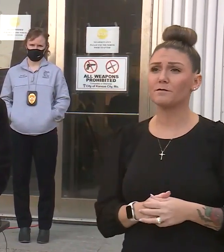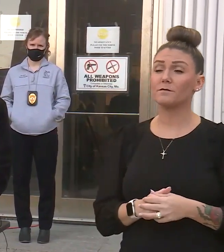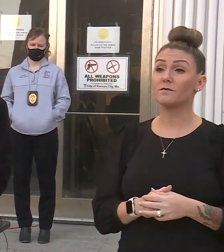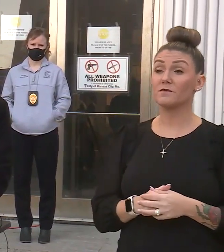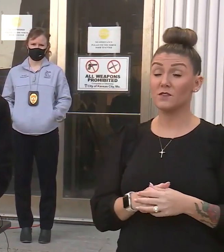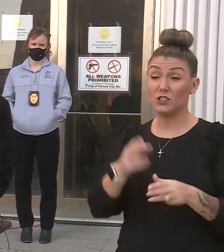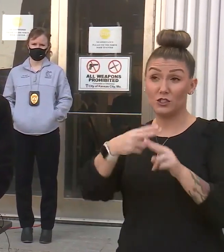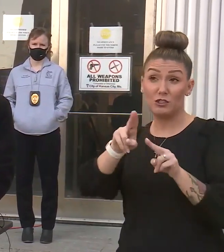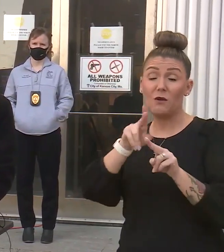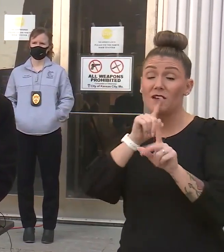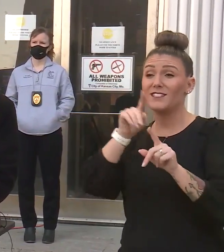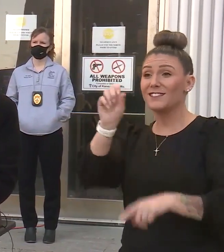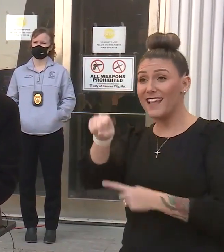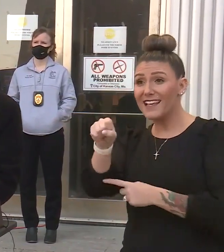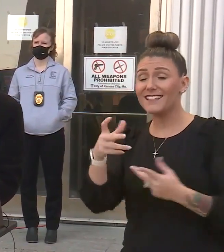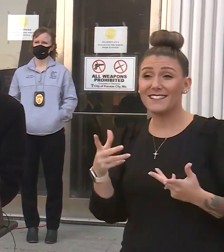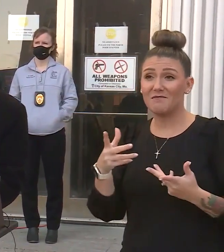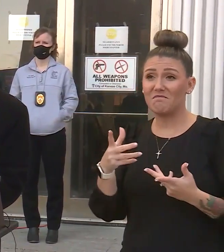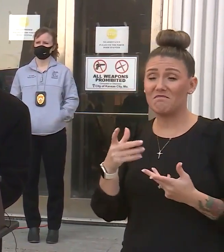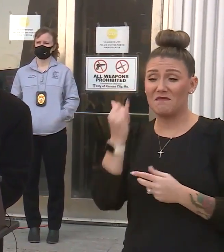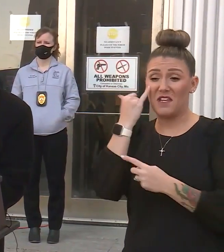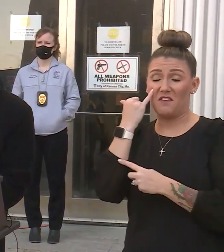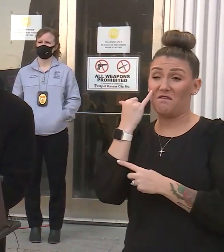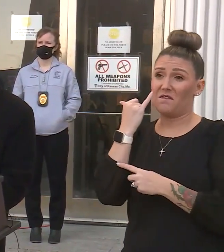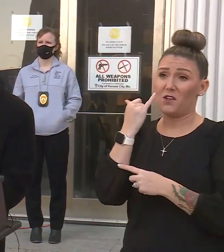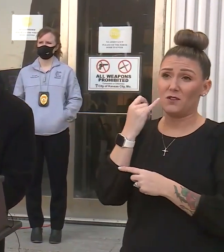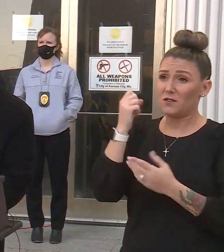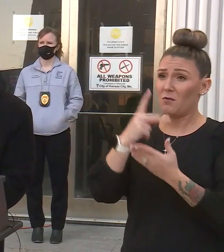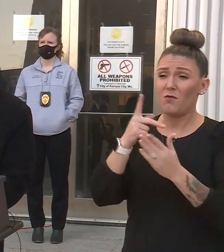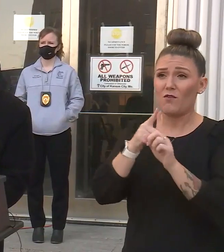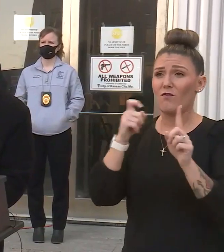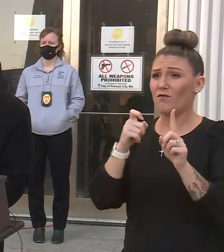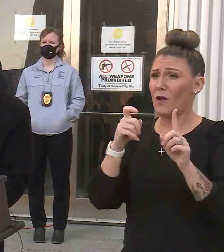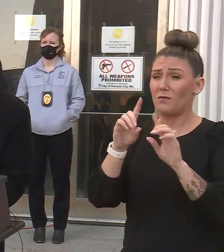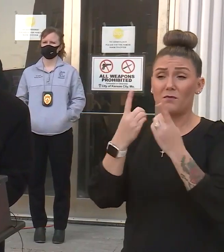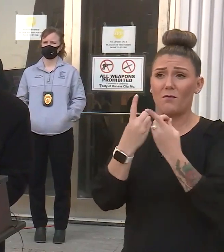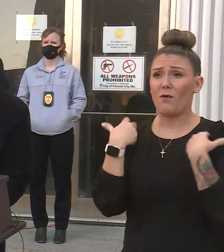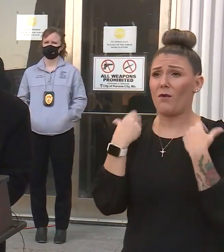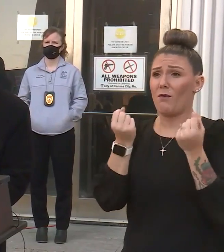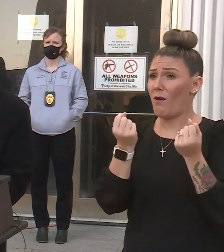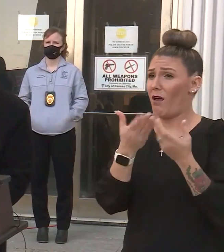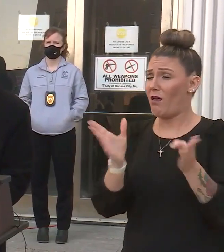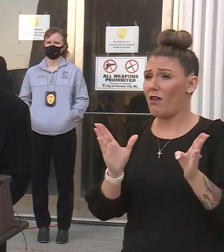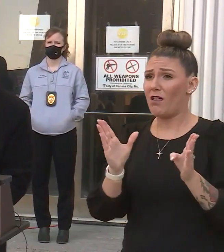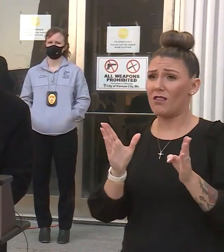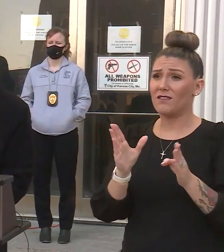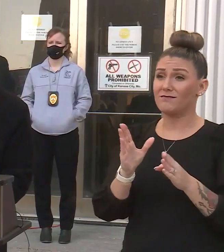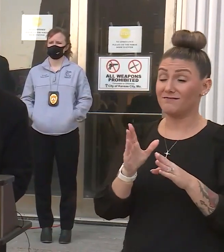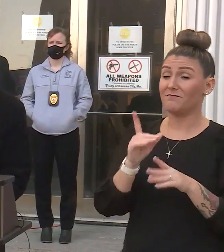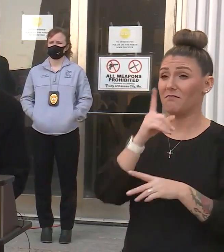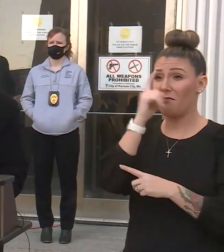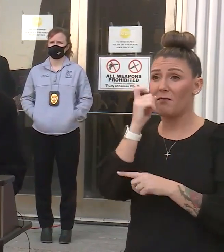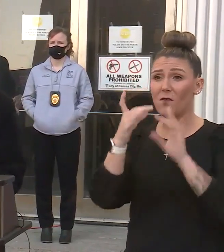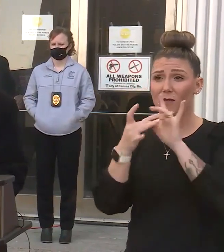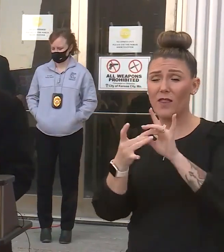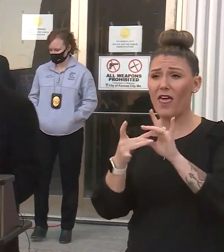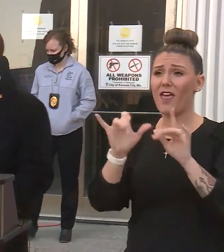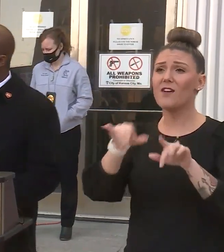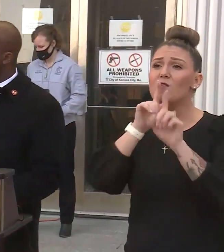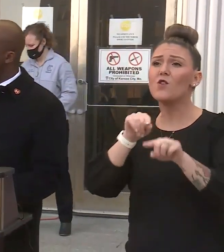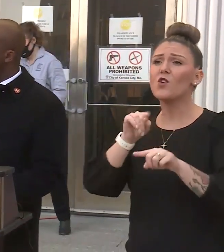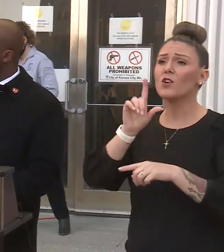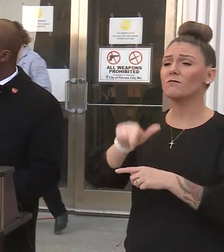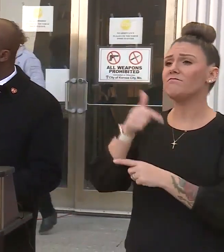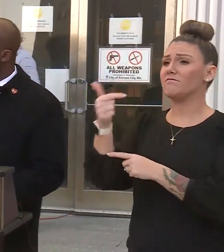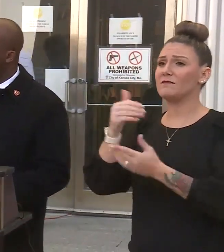The short answer would be yes, unless there's some further approval from the Department of Public Health, at least during dependency of the order. All right. With that, I'll have